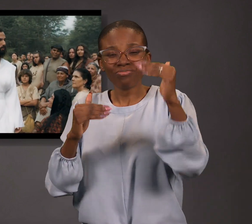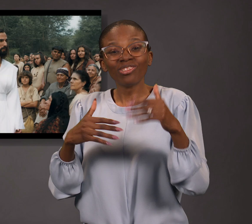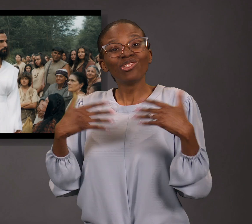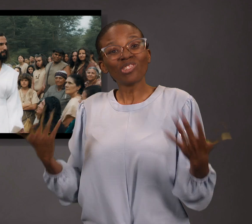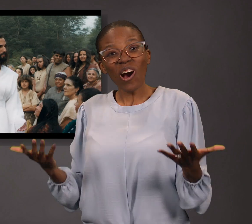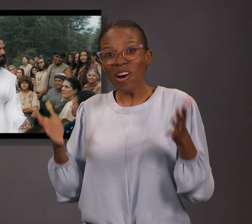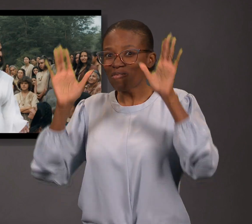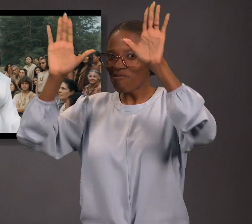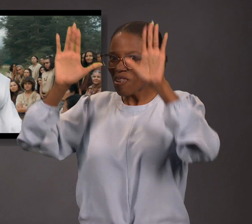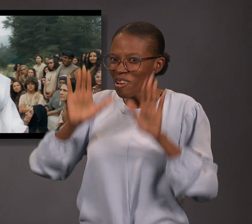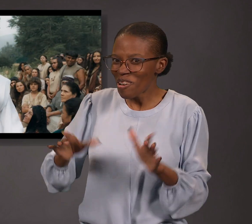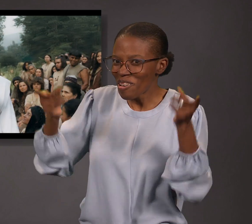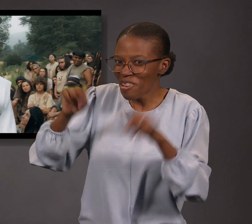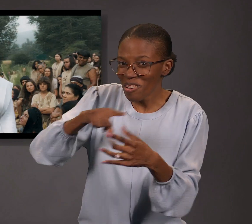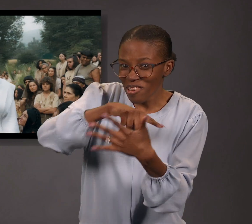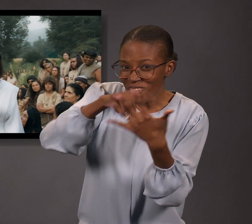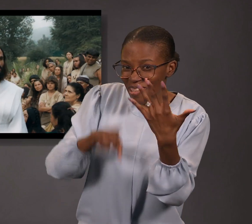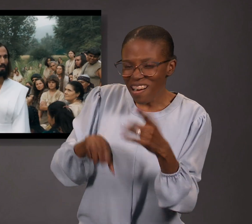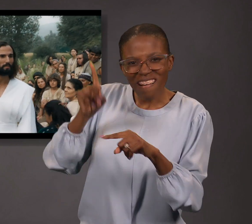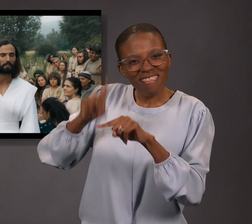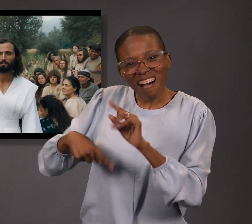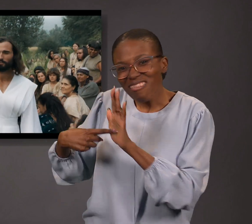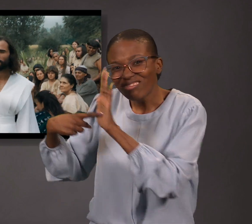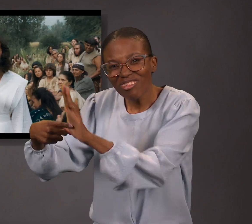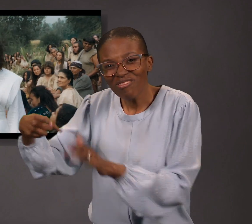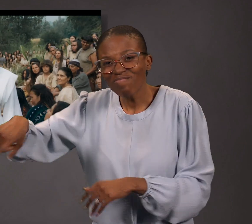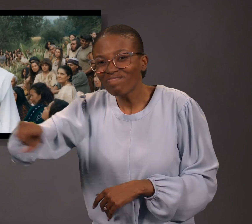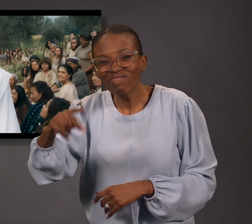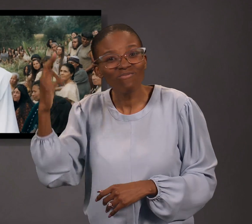Wherefore, could not show unto them so great miracles because of their unbelief.